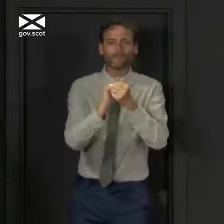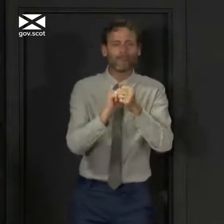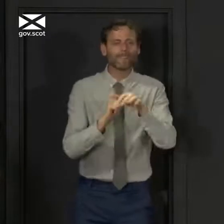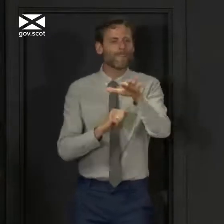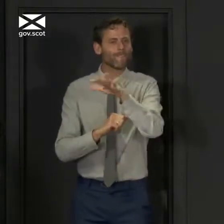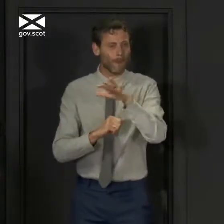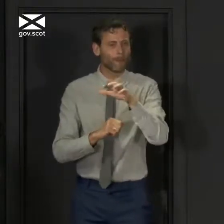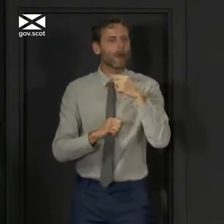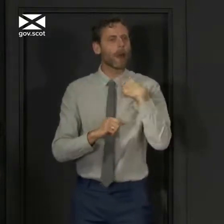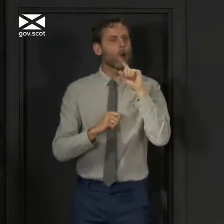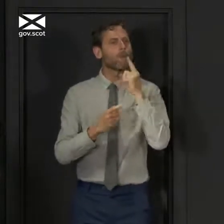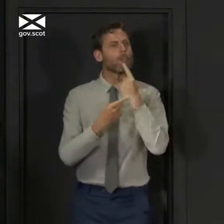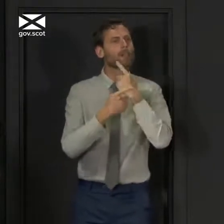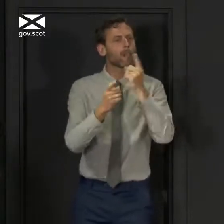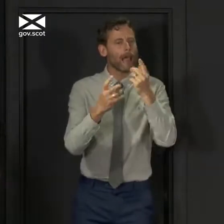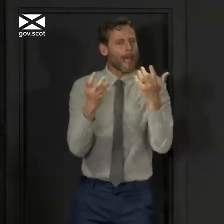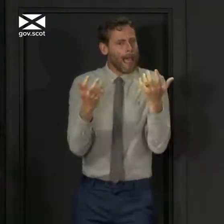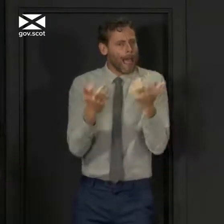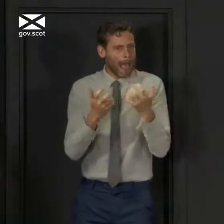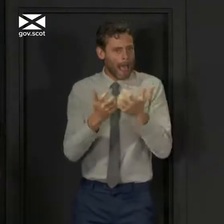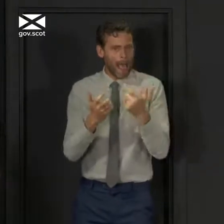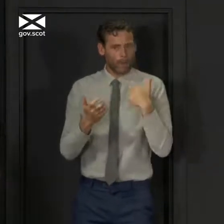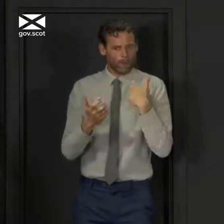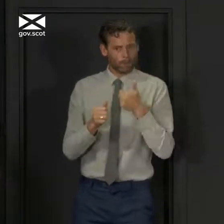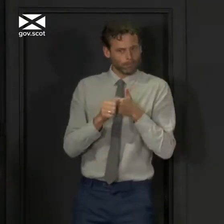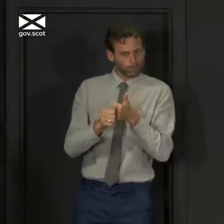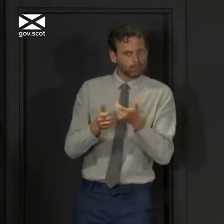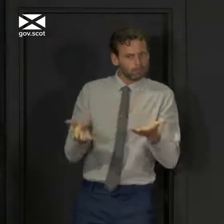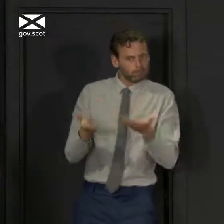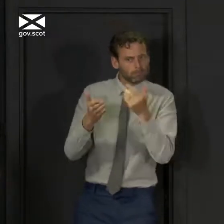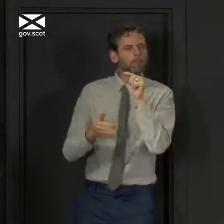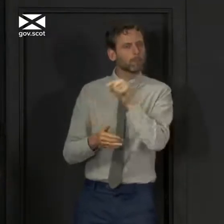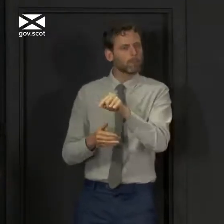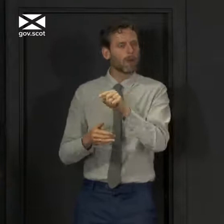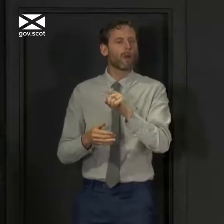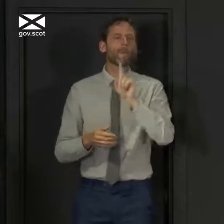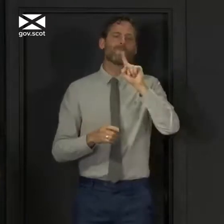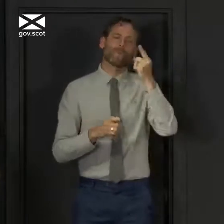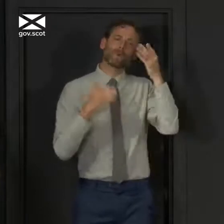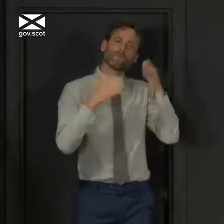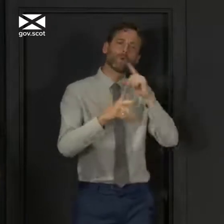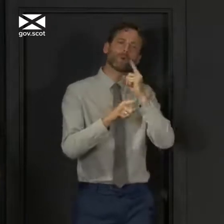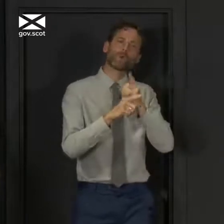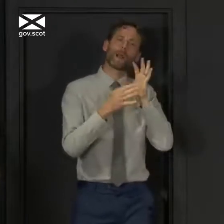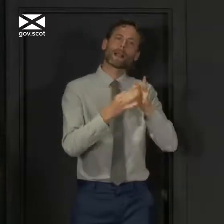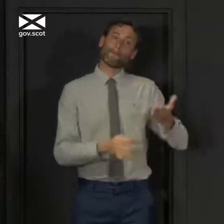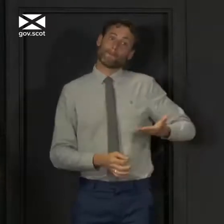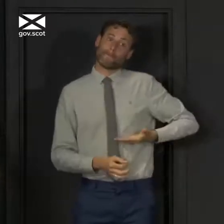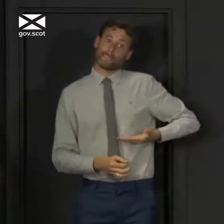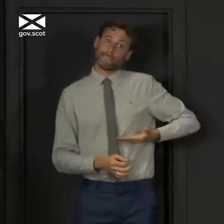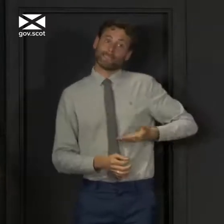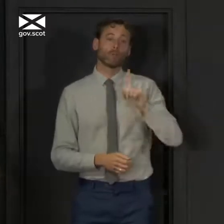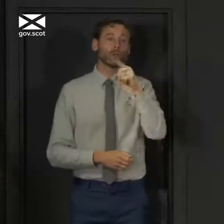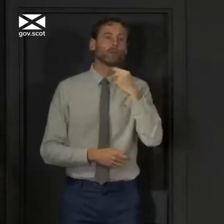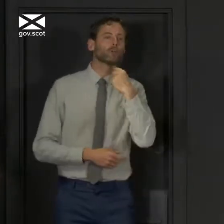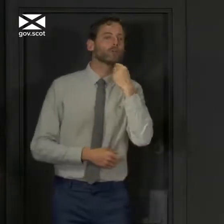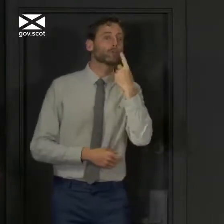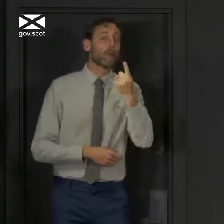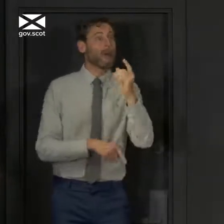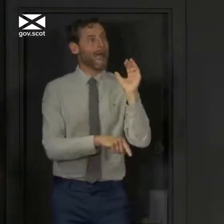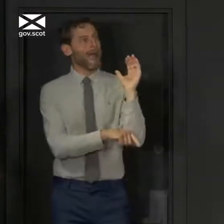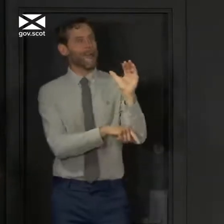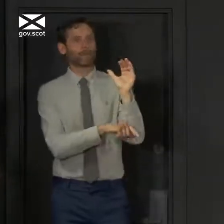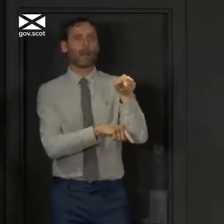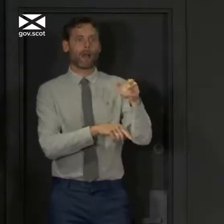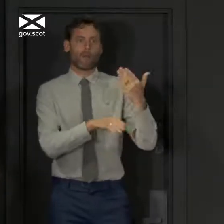me cover what they mean for business and public services. From tomorrow, most outdoor work that has been put on hold